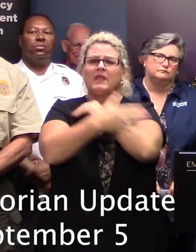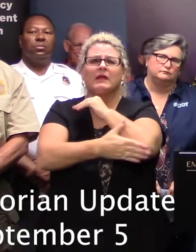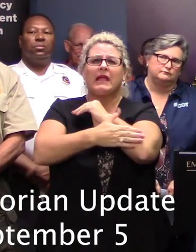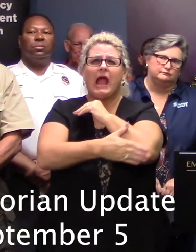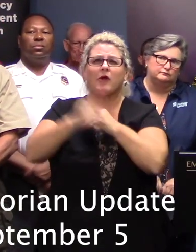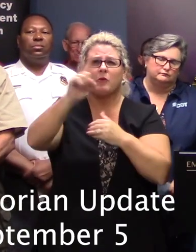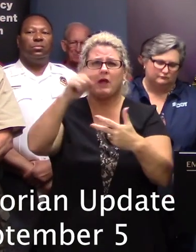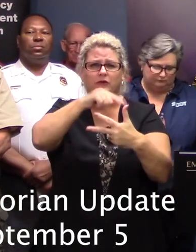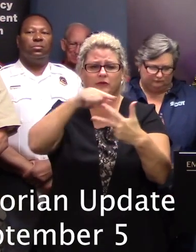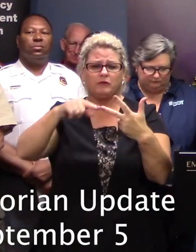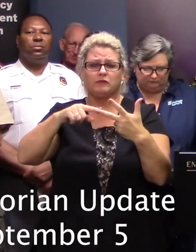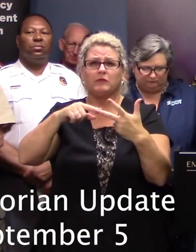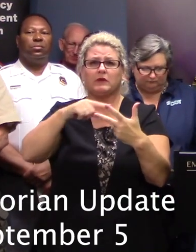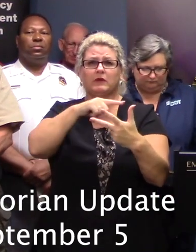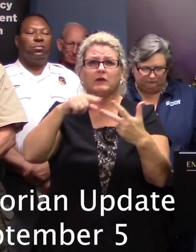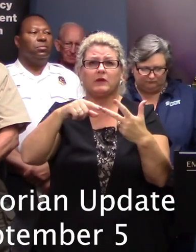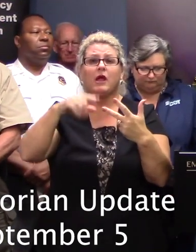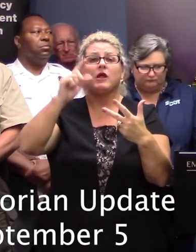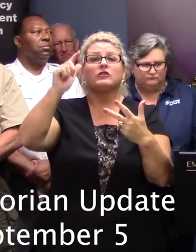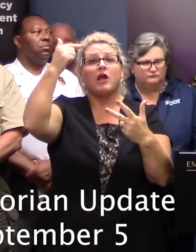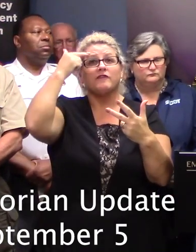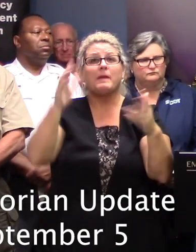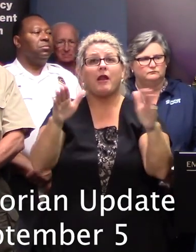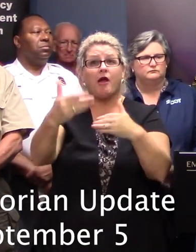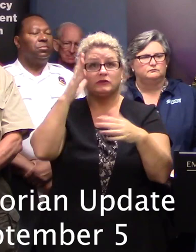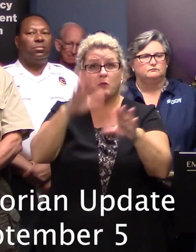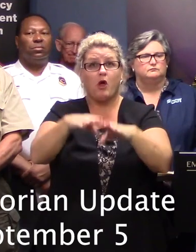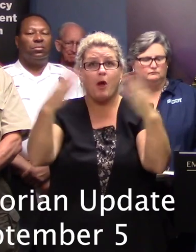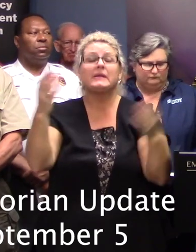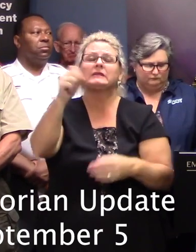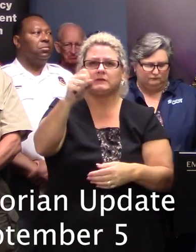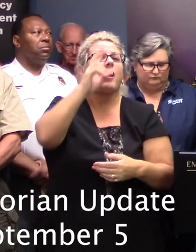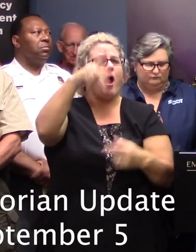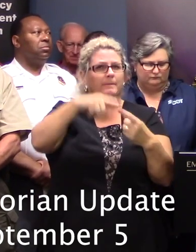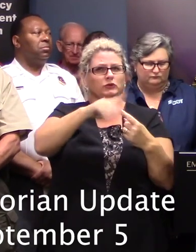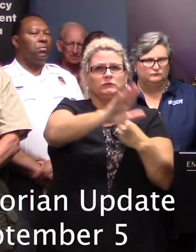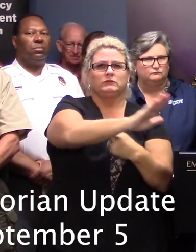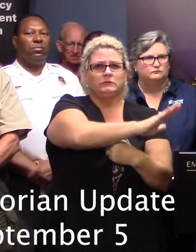evacuations lifted are those governments expected to reopen yes that'll be up to them